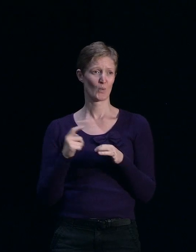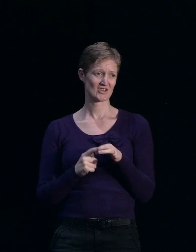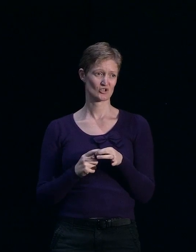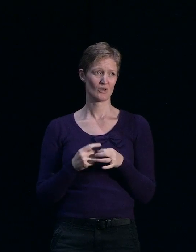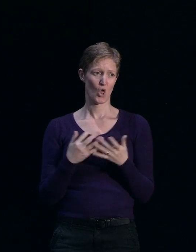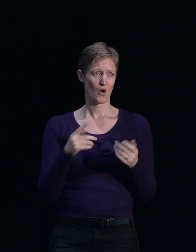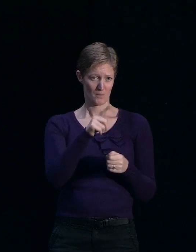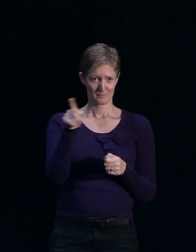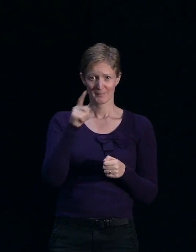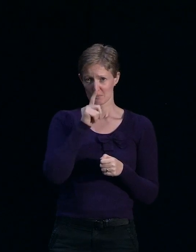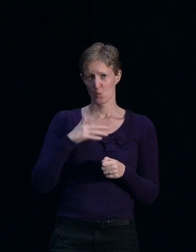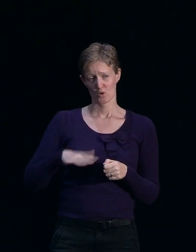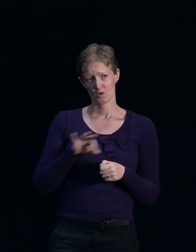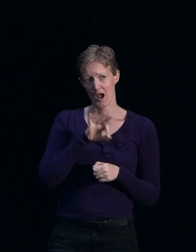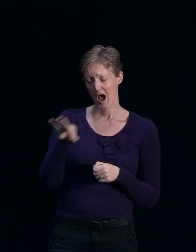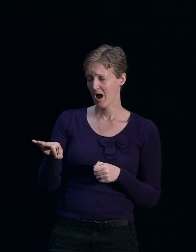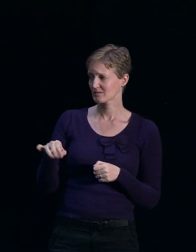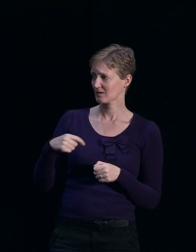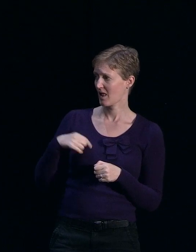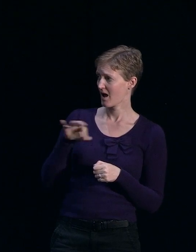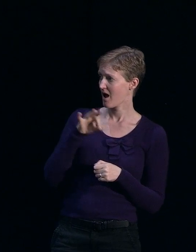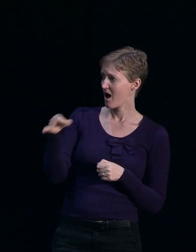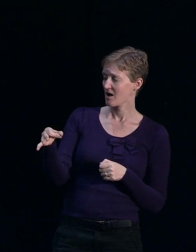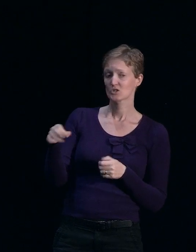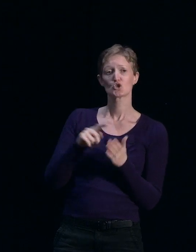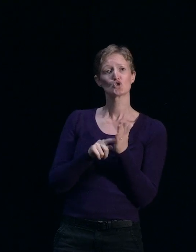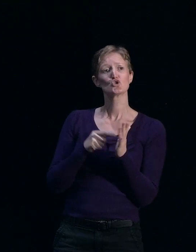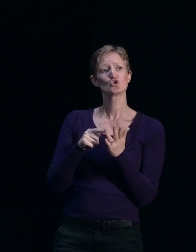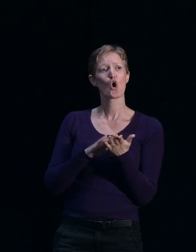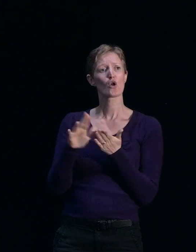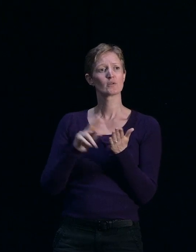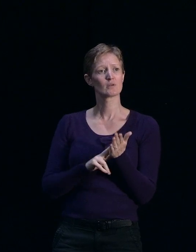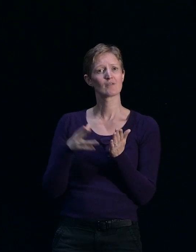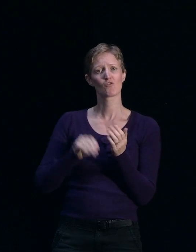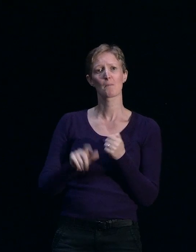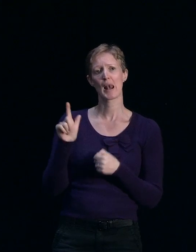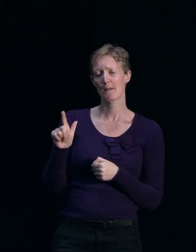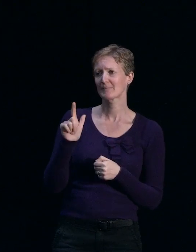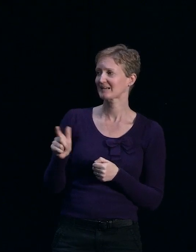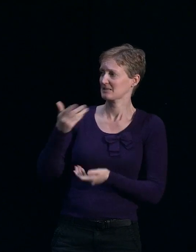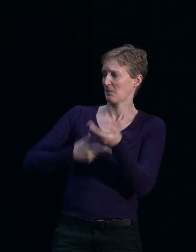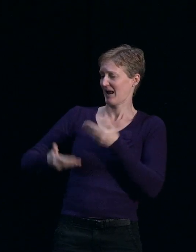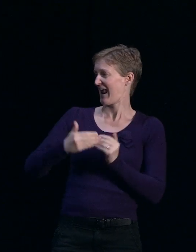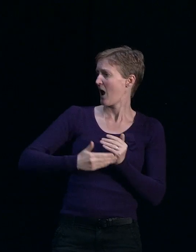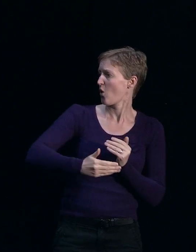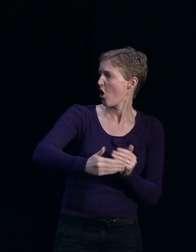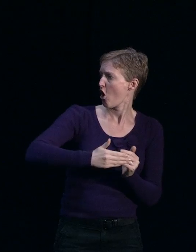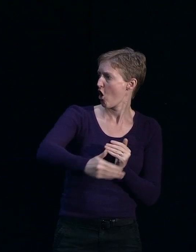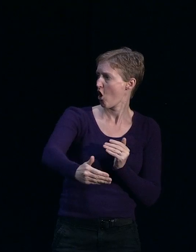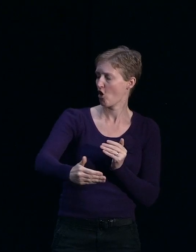asked here. So I'm going to ask John from Lundley just to talk through the timeline for repairing and rebuilding.